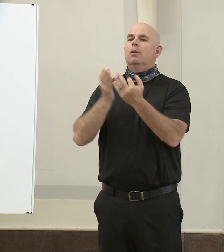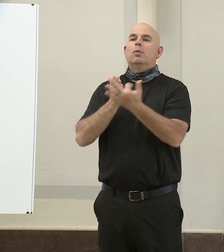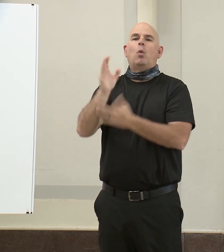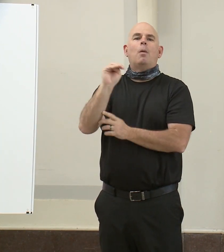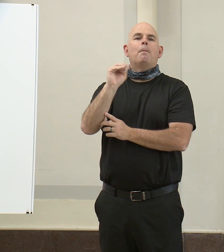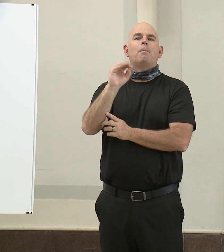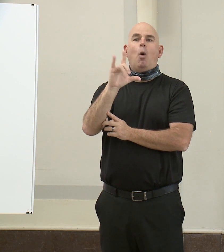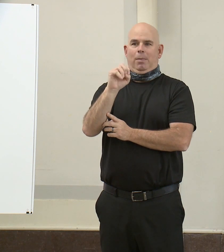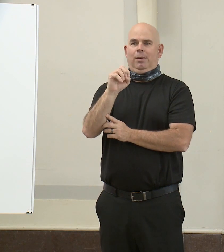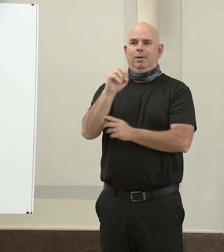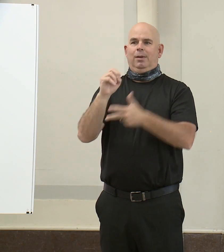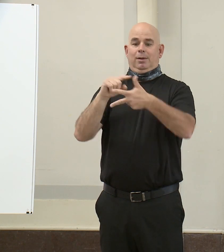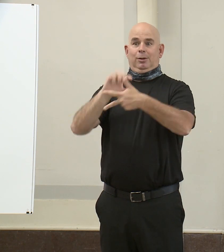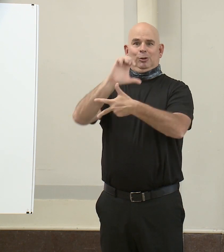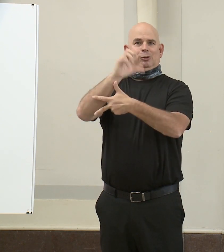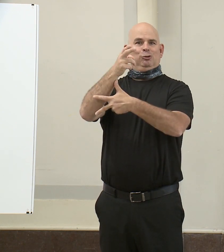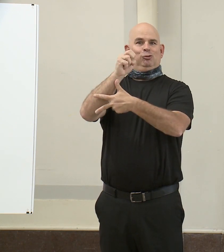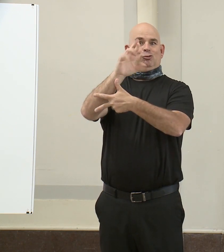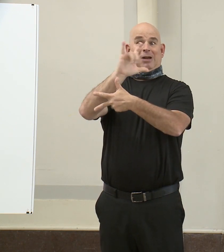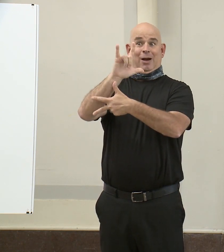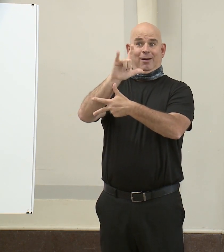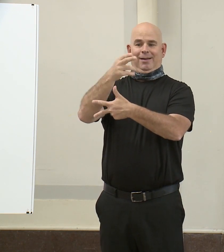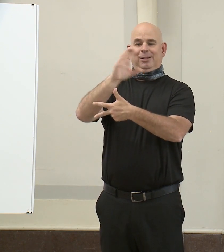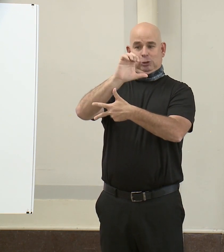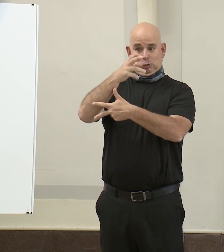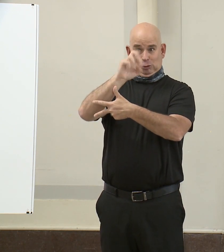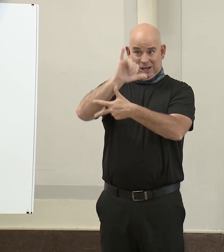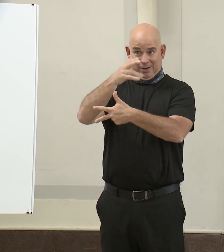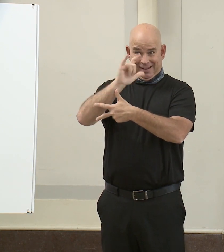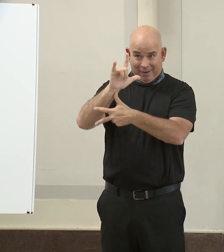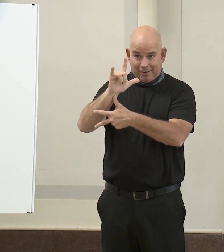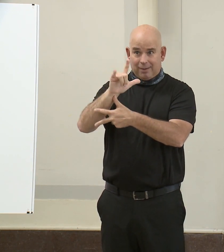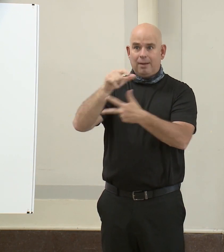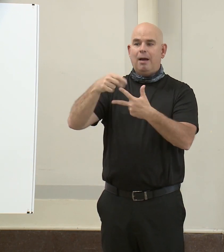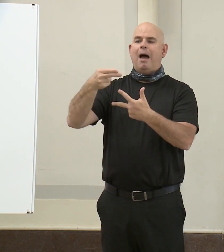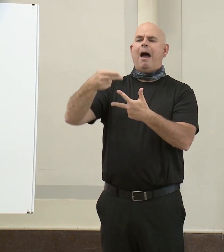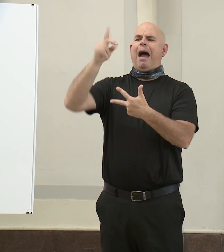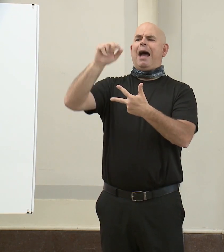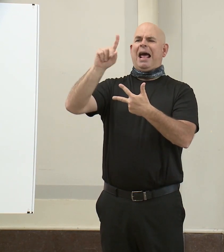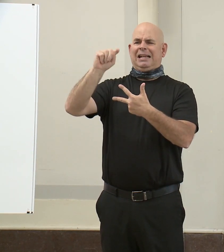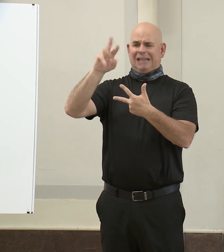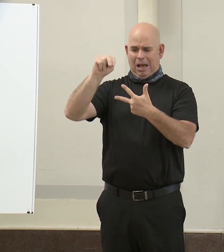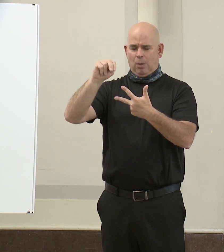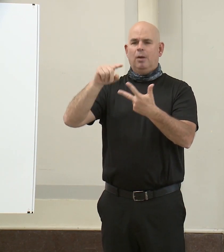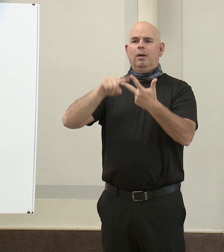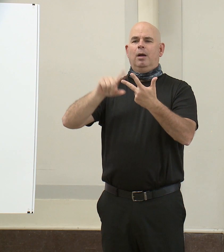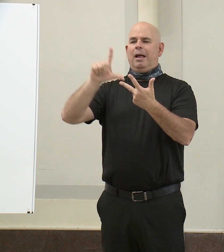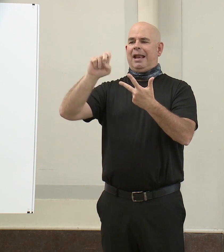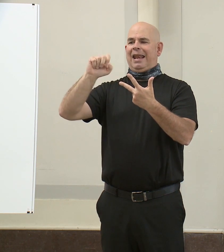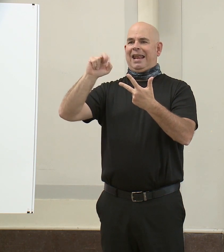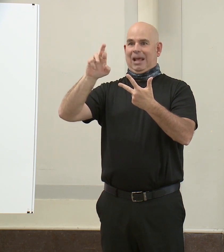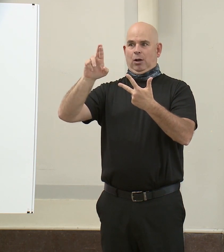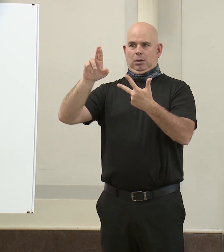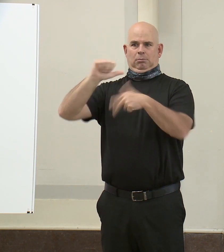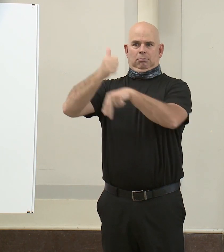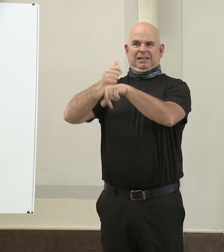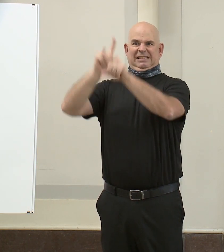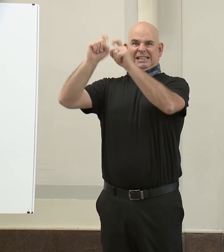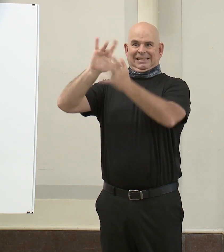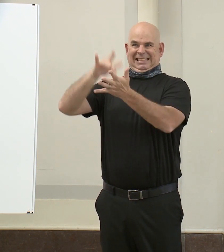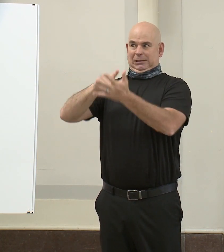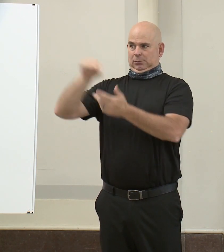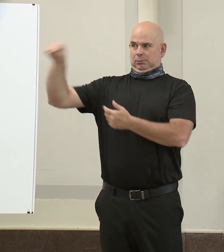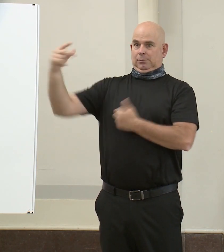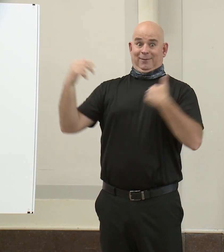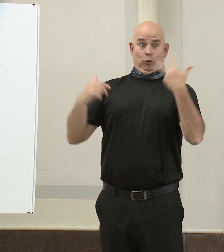Cherry Hill, Brooklyn, and Hollandtown. The testing site was selected based on data around testing needs within